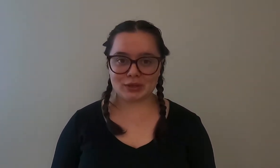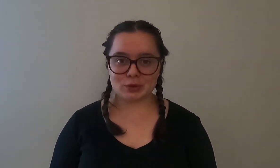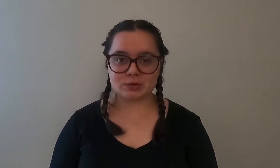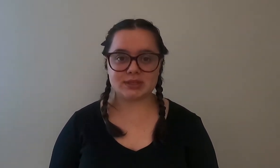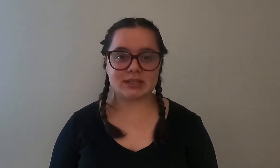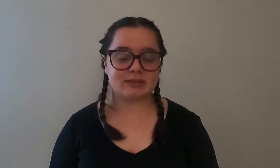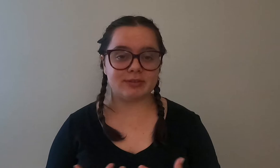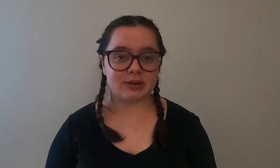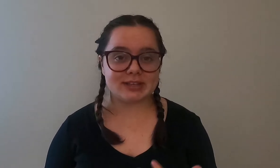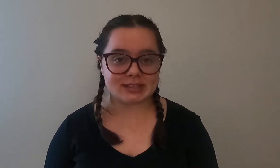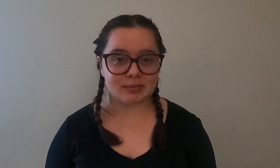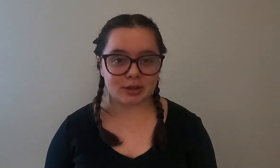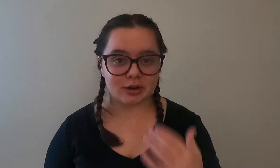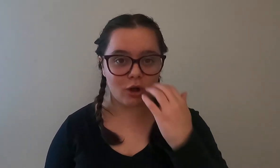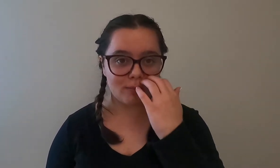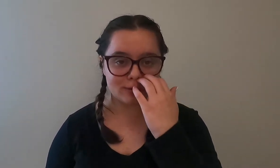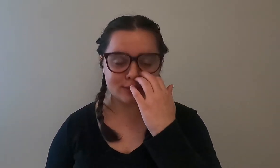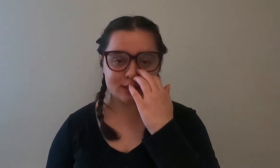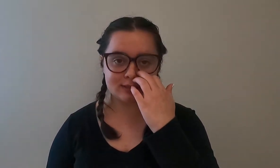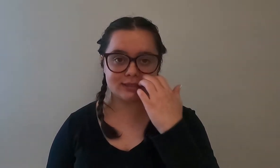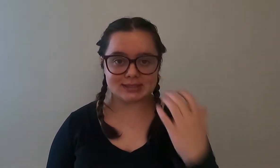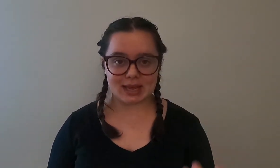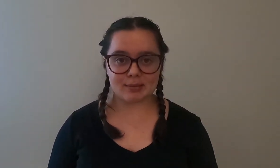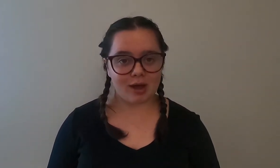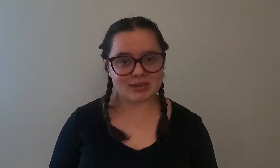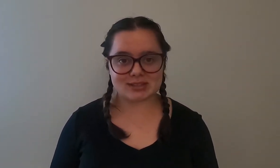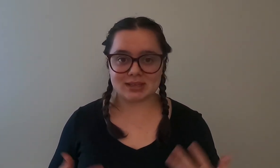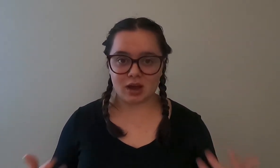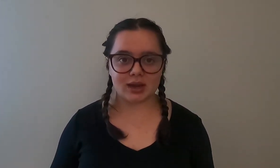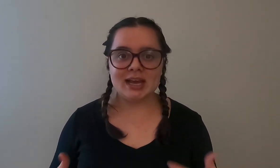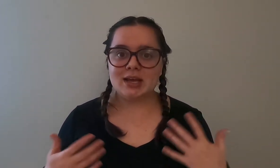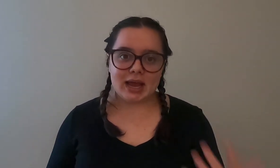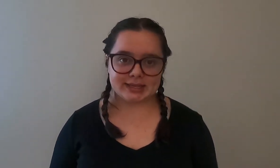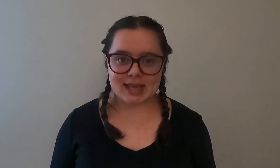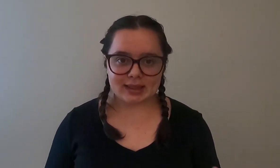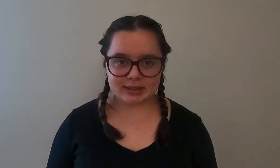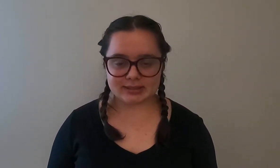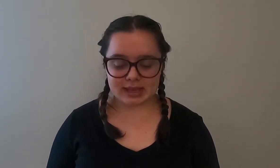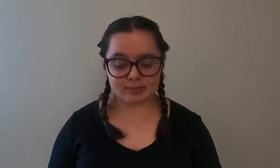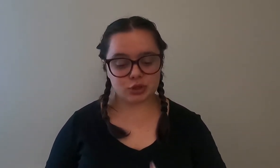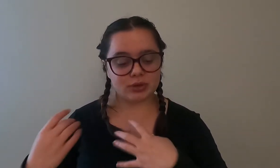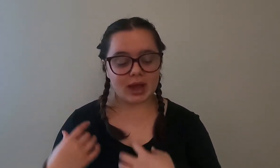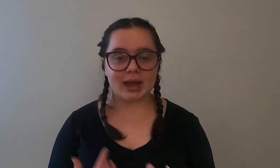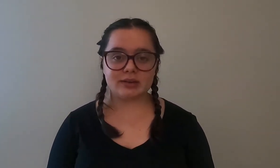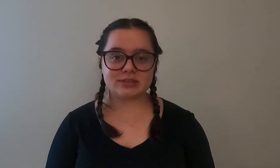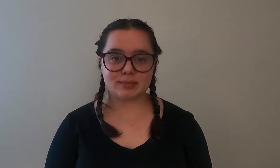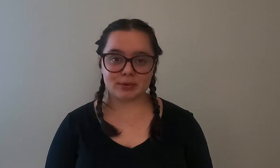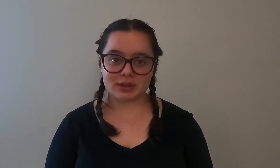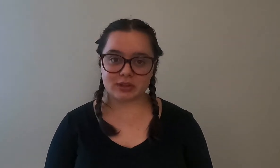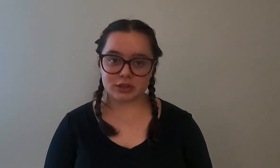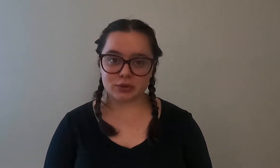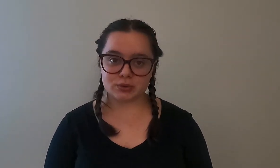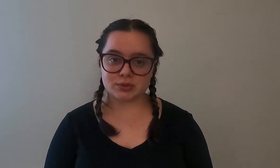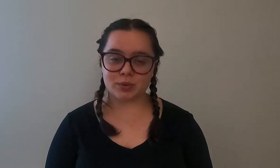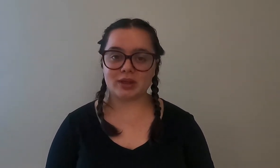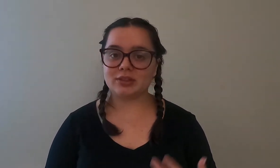used is a very similar almost the same obviously not exactly the same to the kind of zipper that they use with